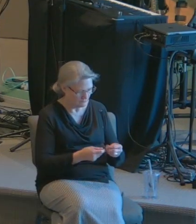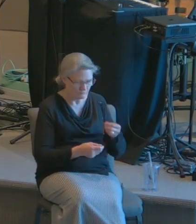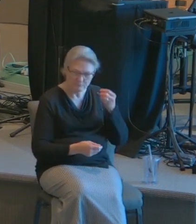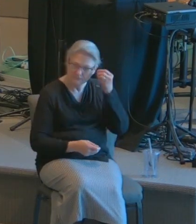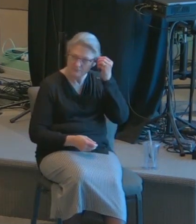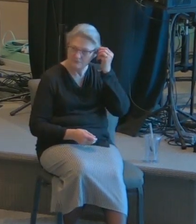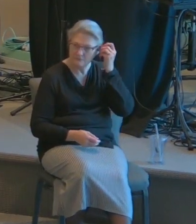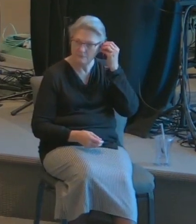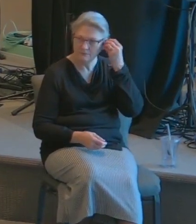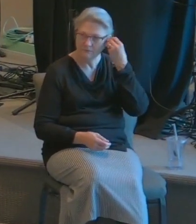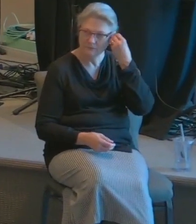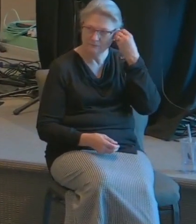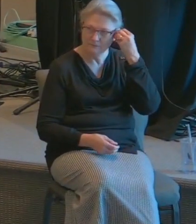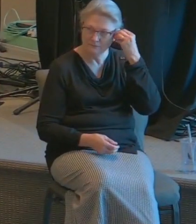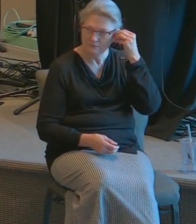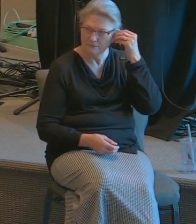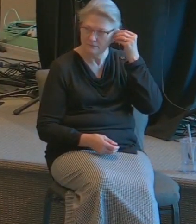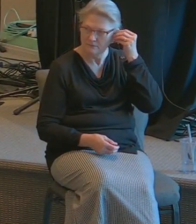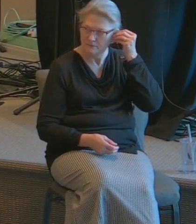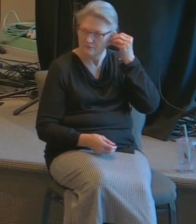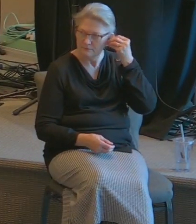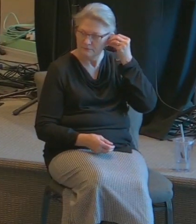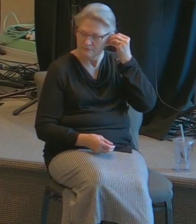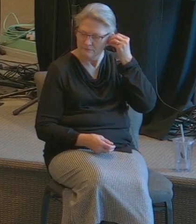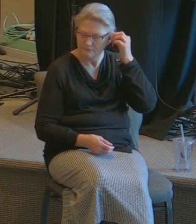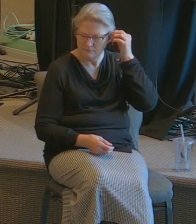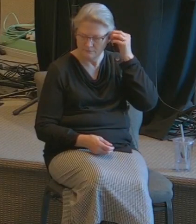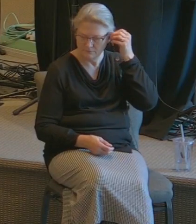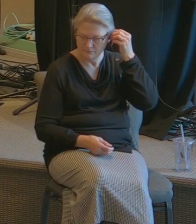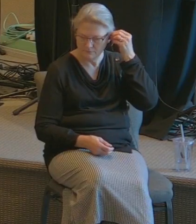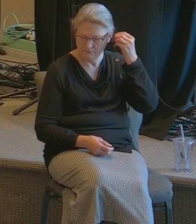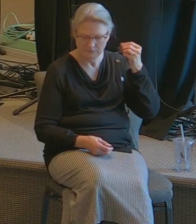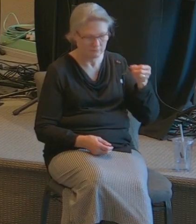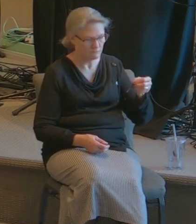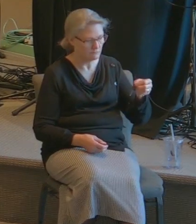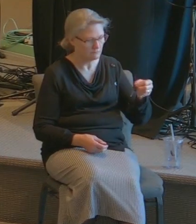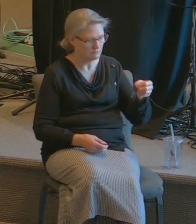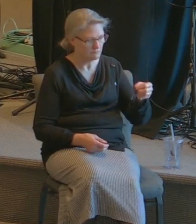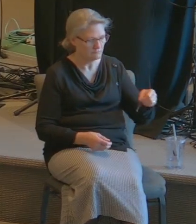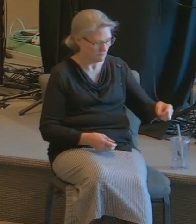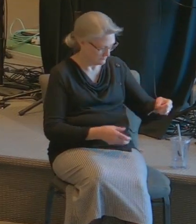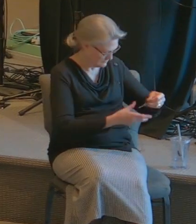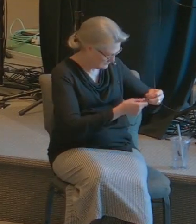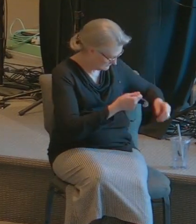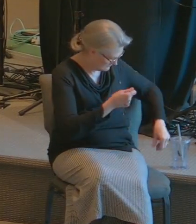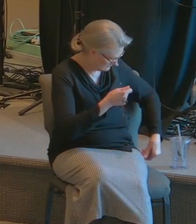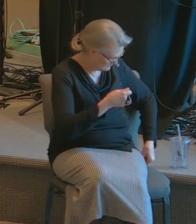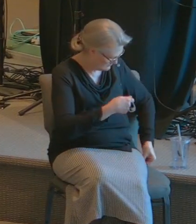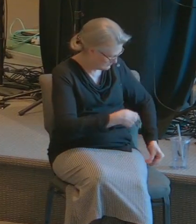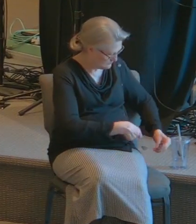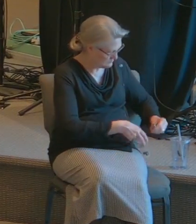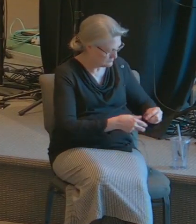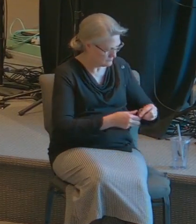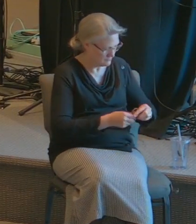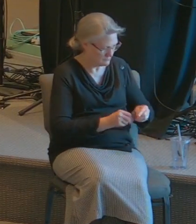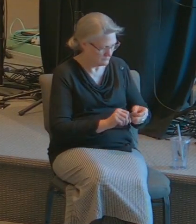I don't feel like I'm going to have to be long today to carry the message that I feel like that God